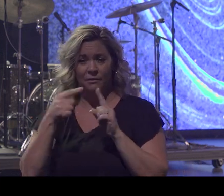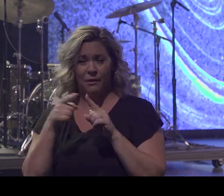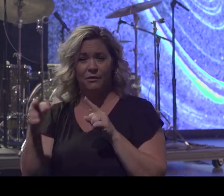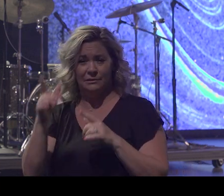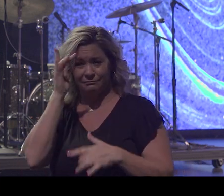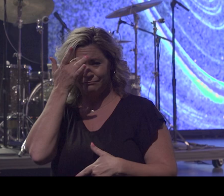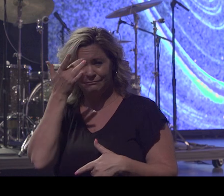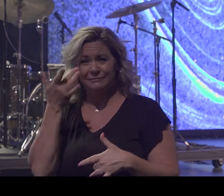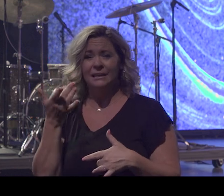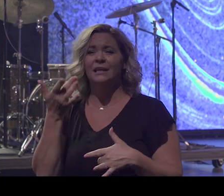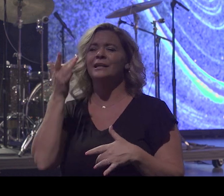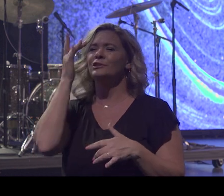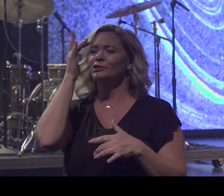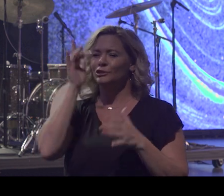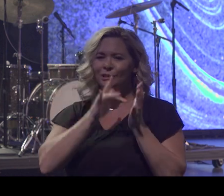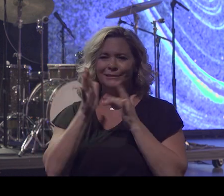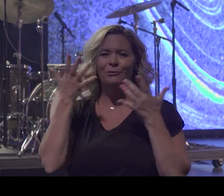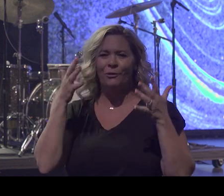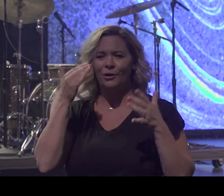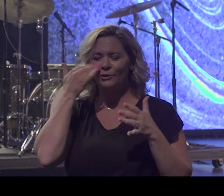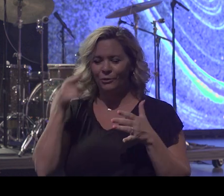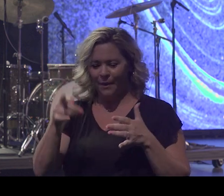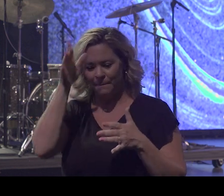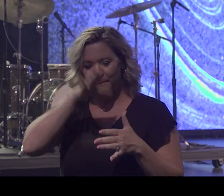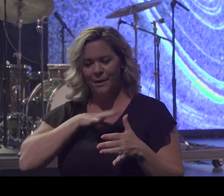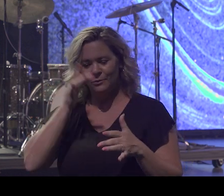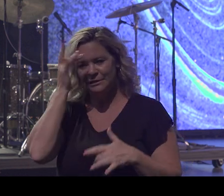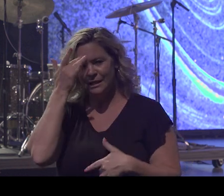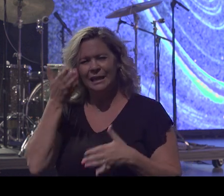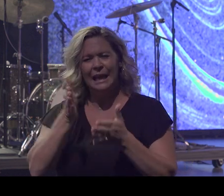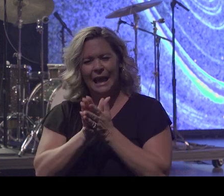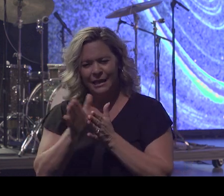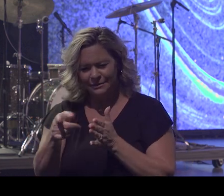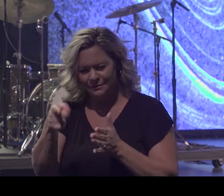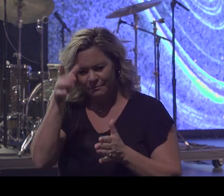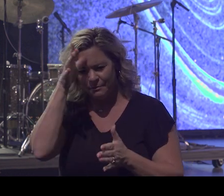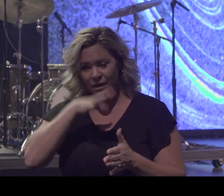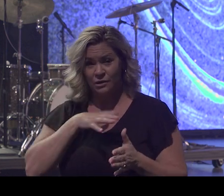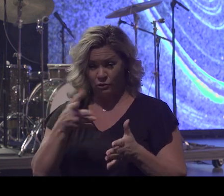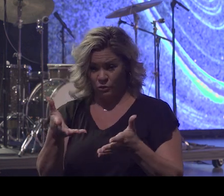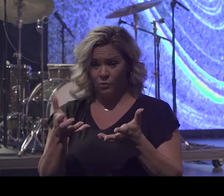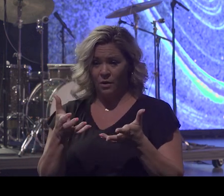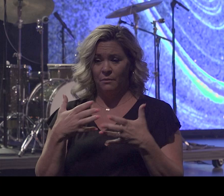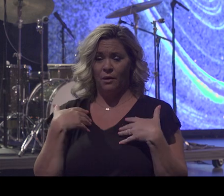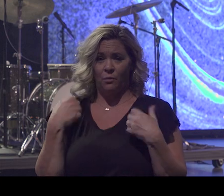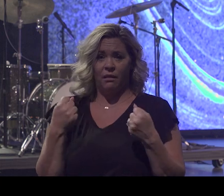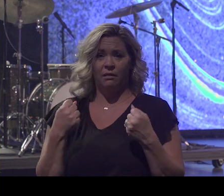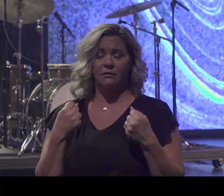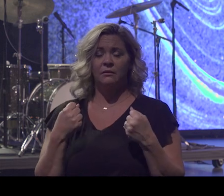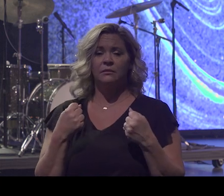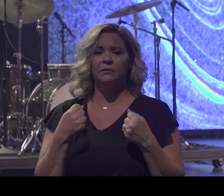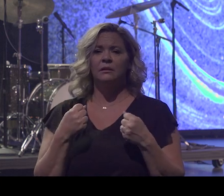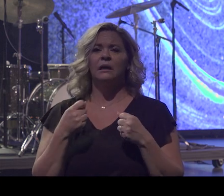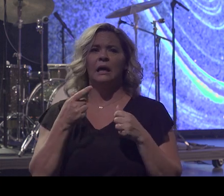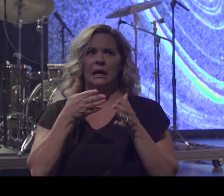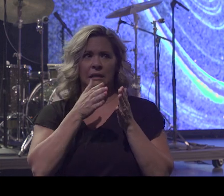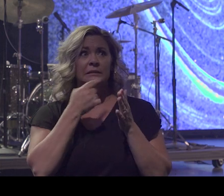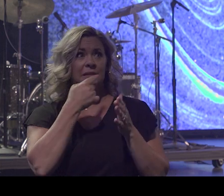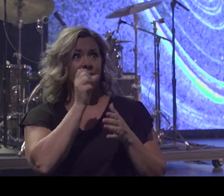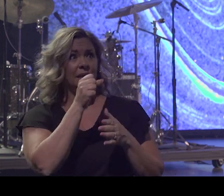every last one of us. You know what he asked that man? Do you want to be well? He said, sir, every time I try to get in the pool, he's not talking about the excuse. He